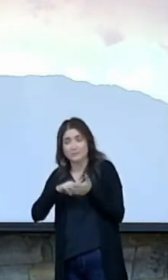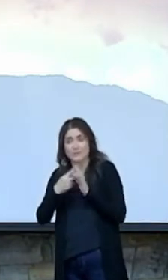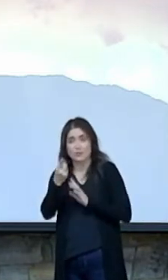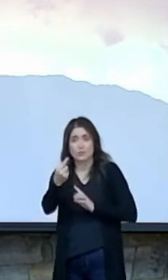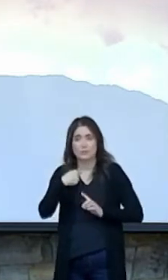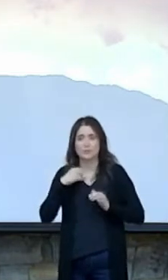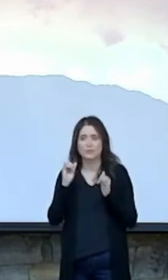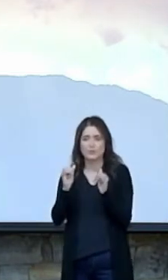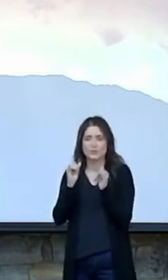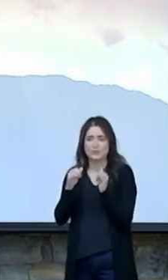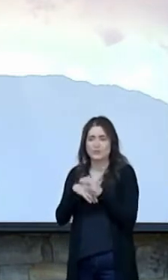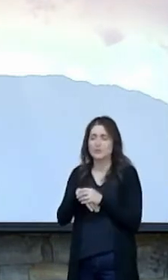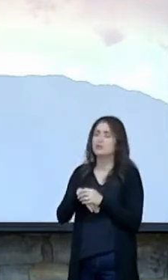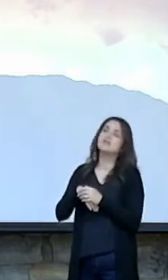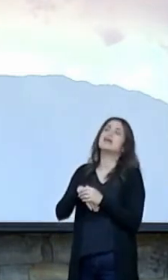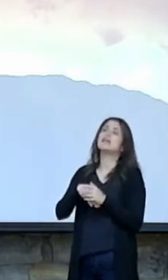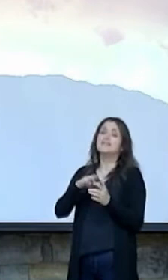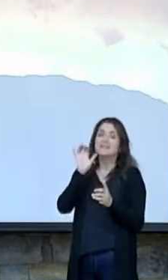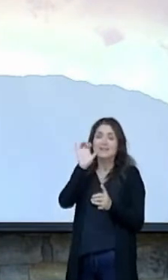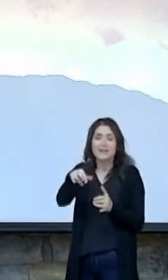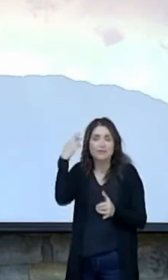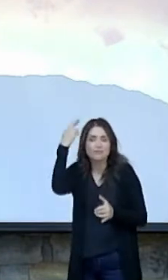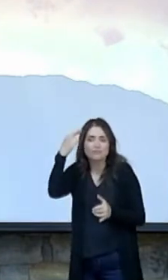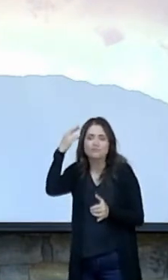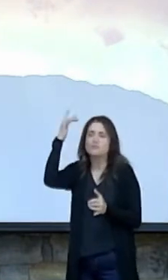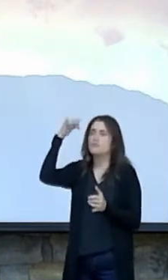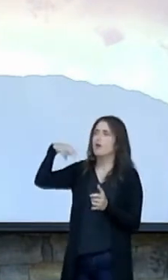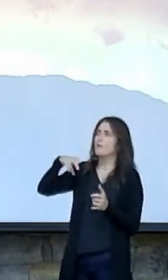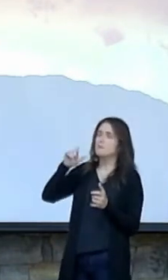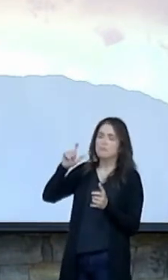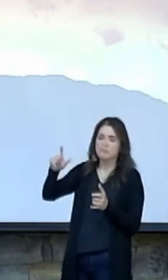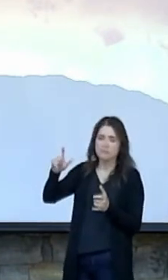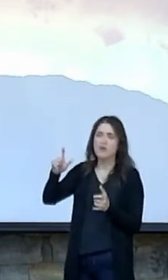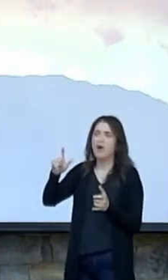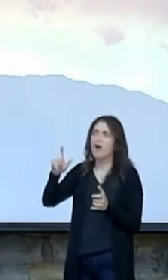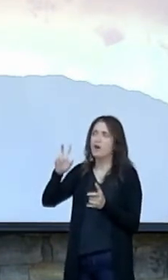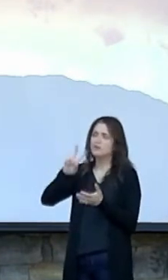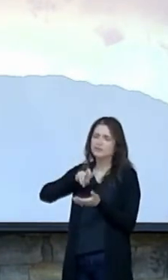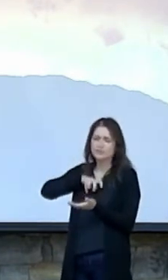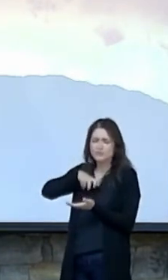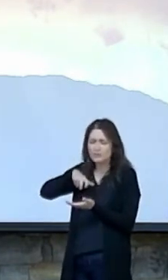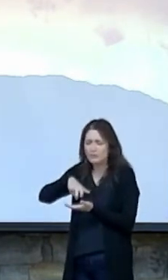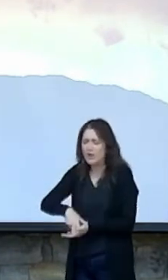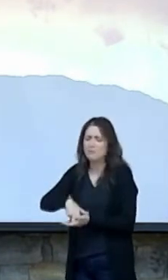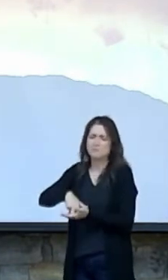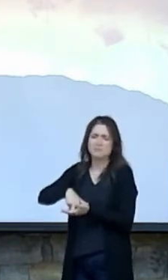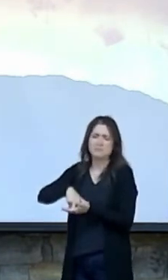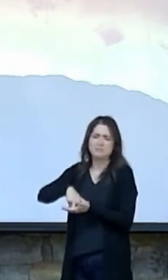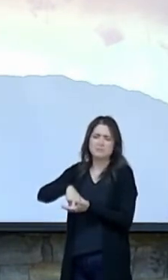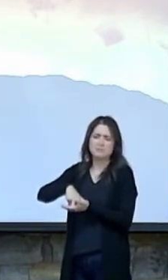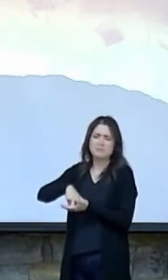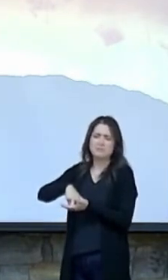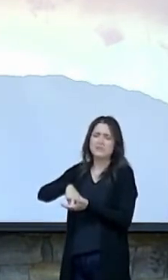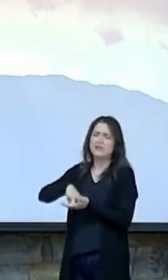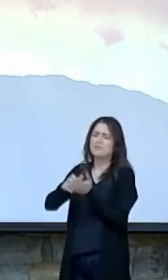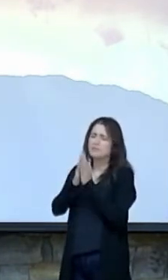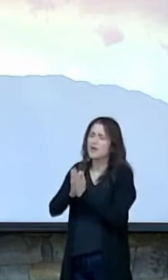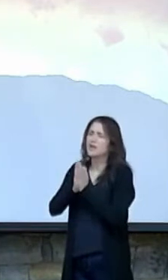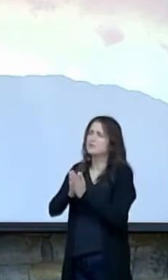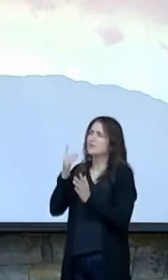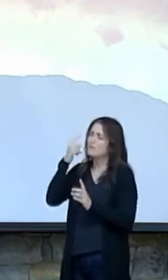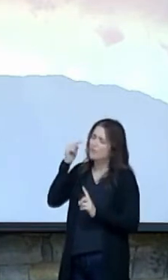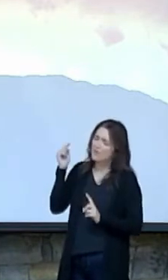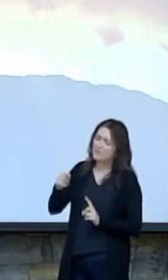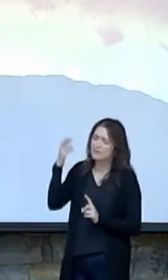all of that that Paul drops to his knees to utter this prayer. For this reason, I bow my knees